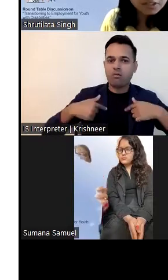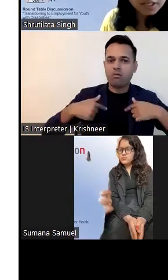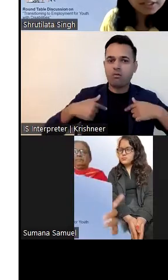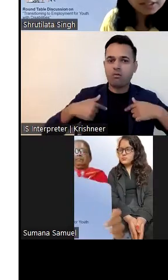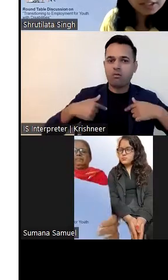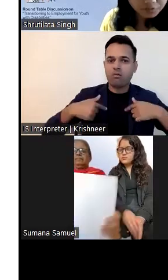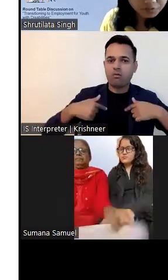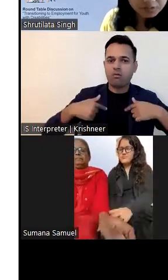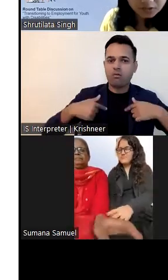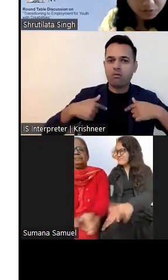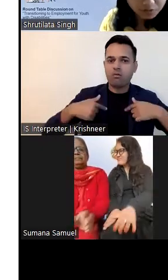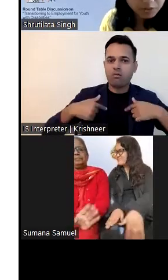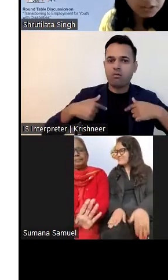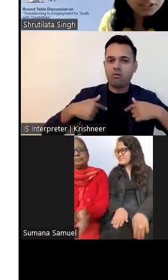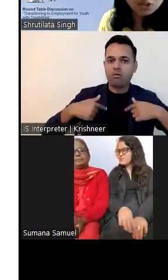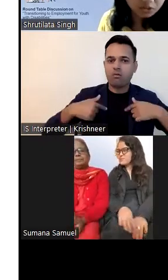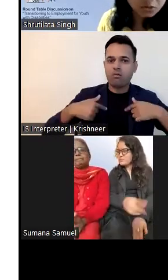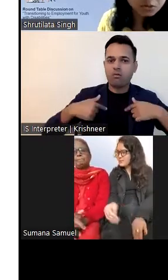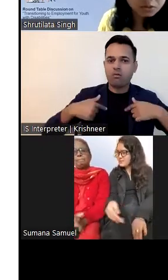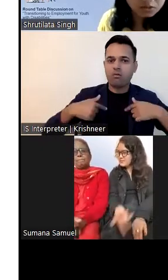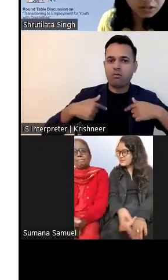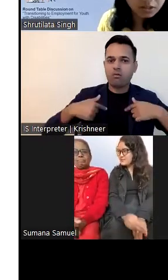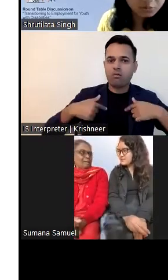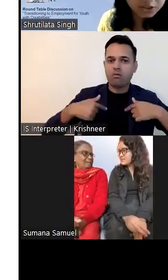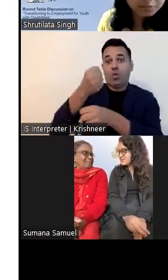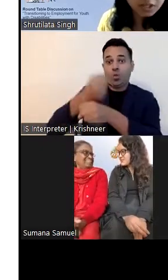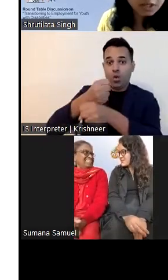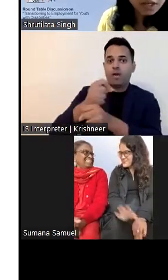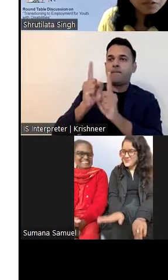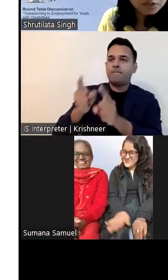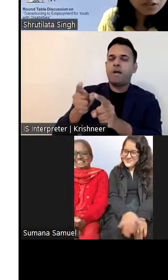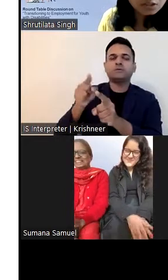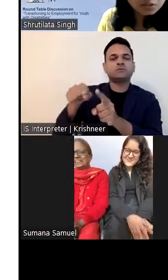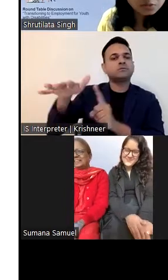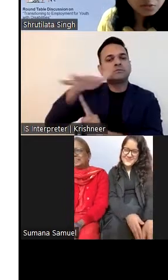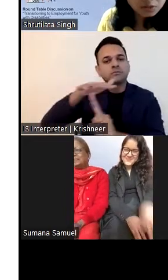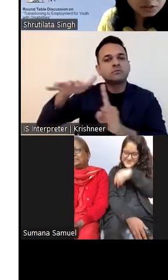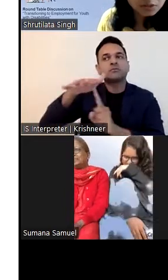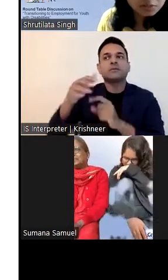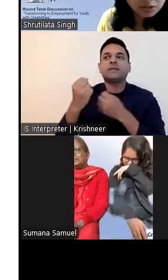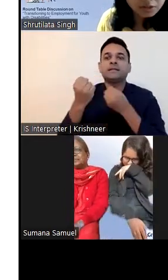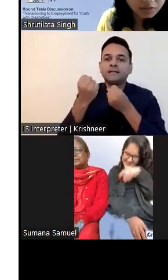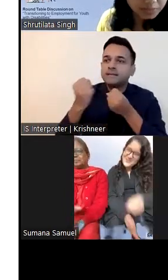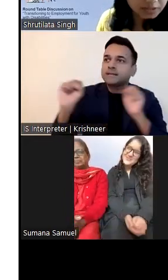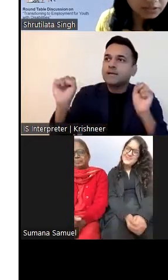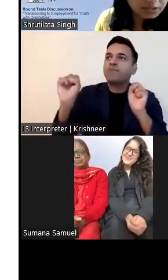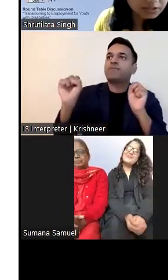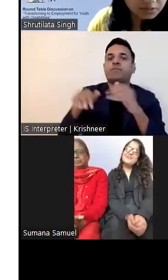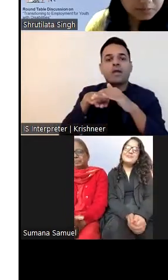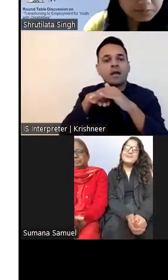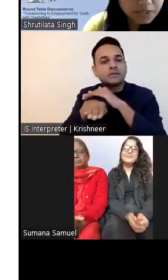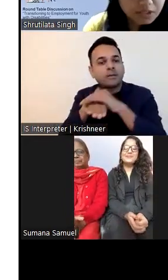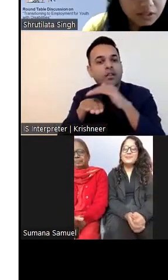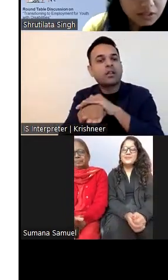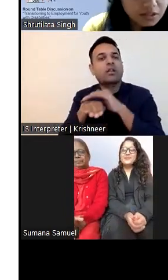getting self employed is also an option. And we all need to focus on developing skills.